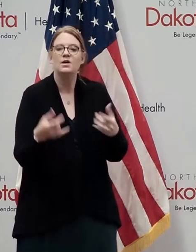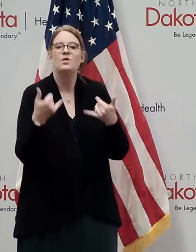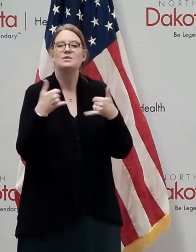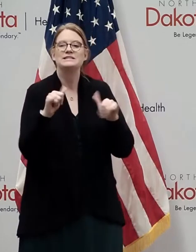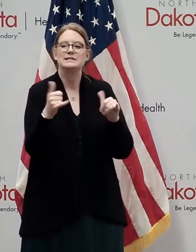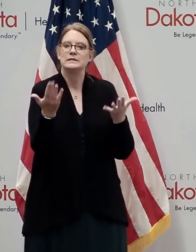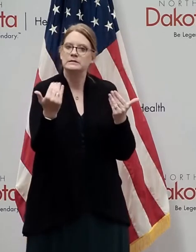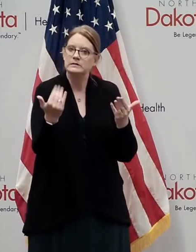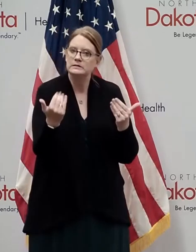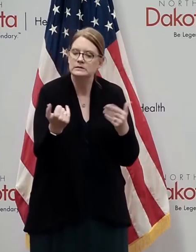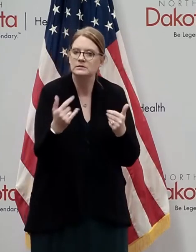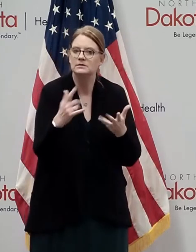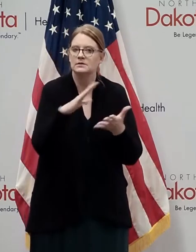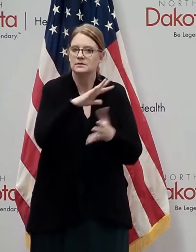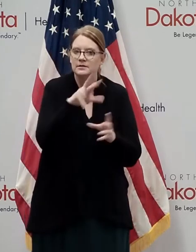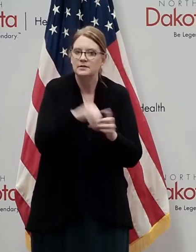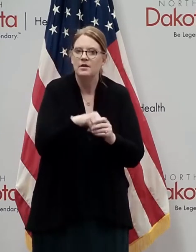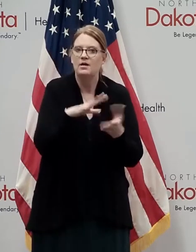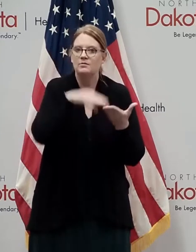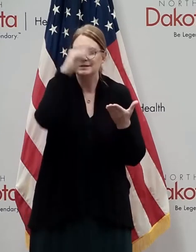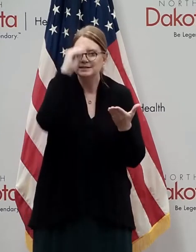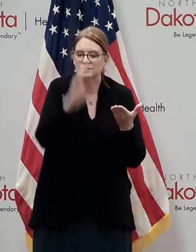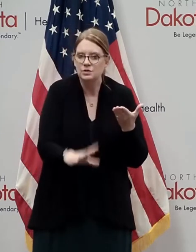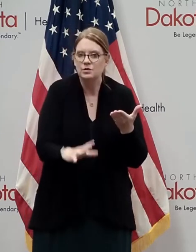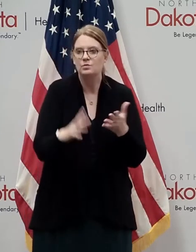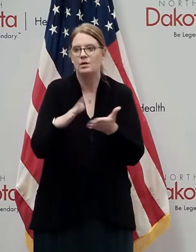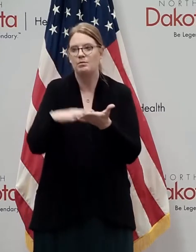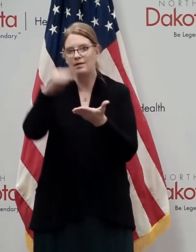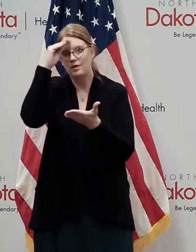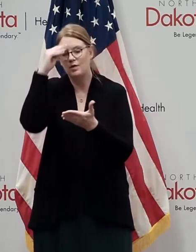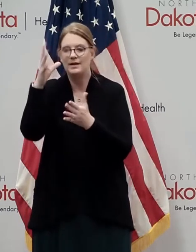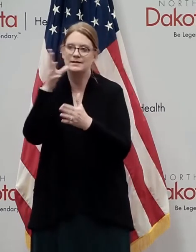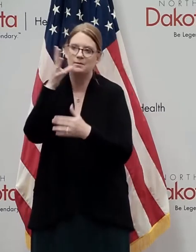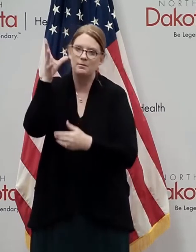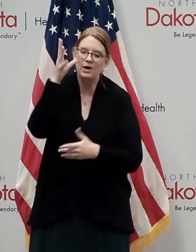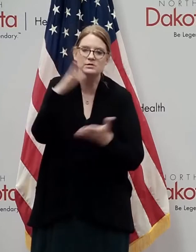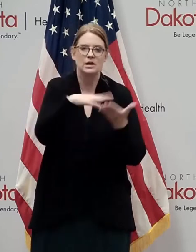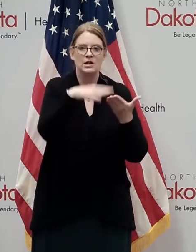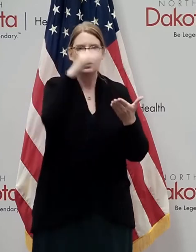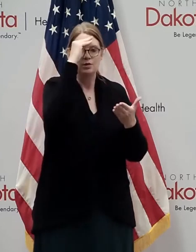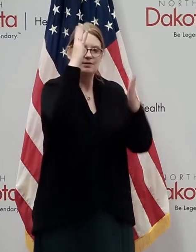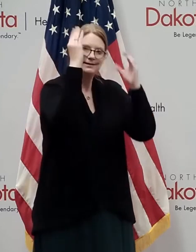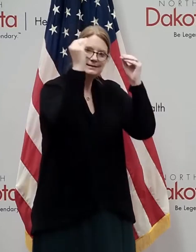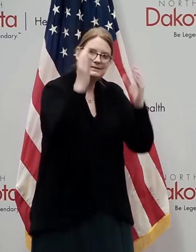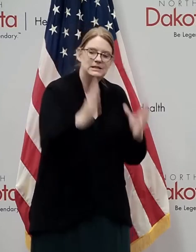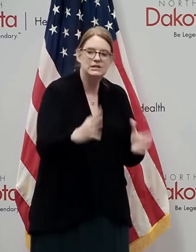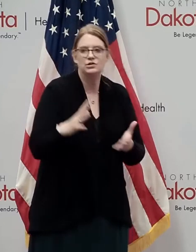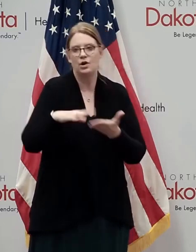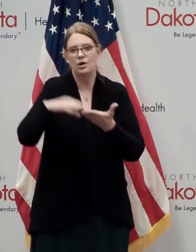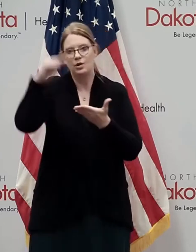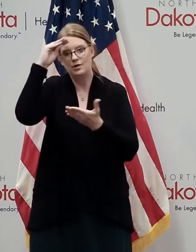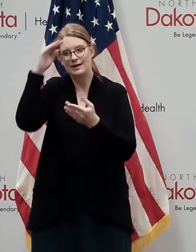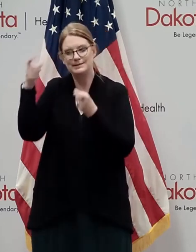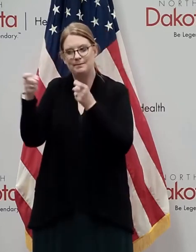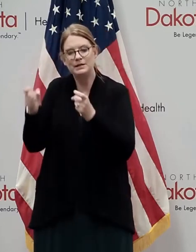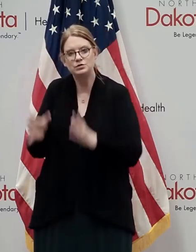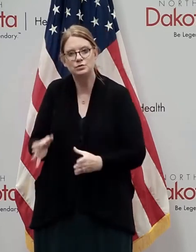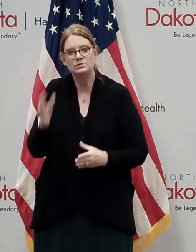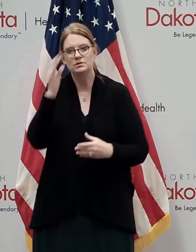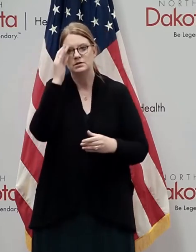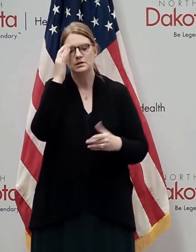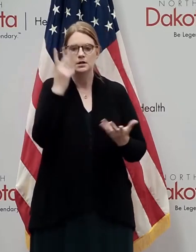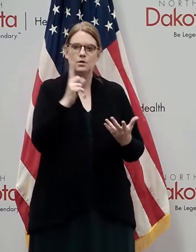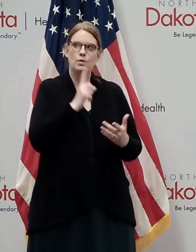were still moving and working. We were learning as parents, learning as teachers, learning as administrators, learning and